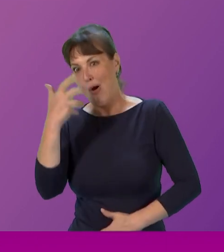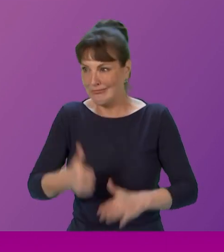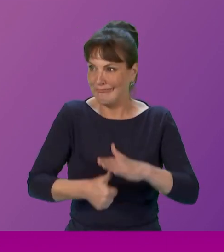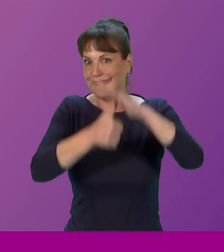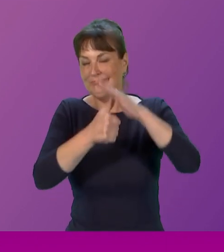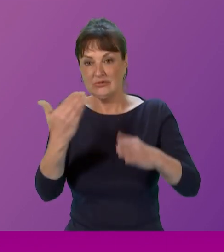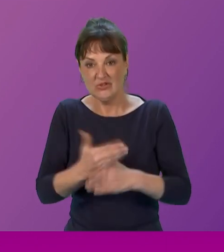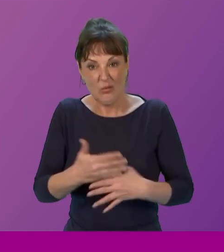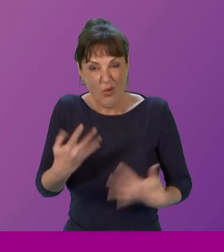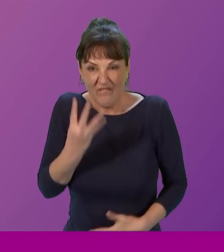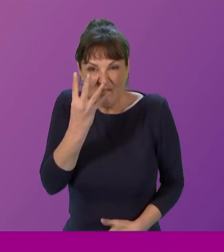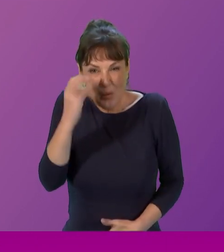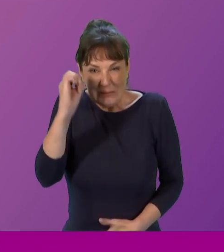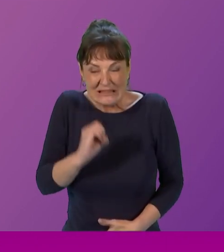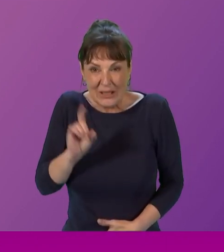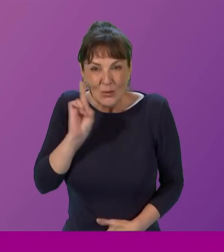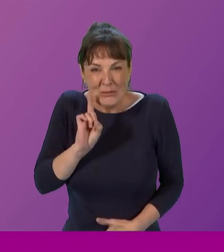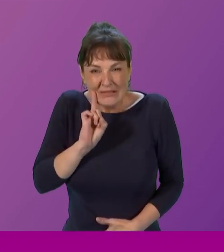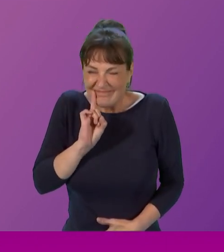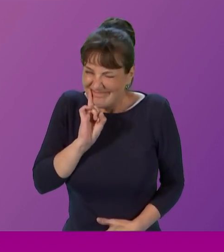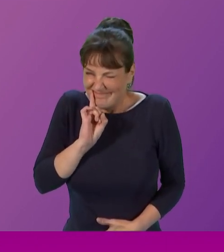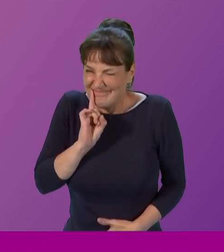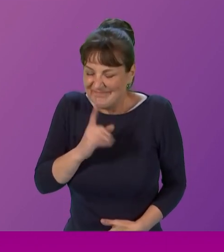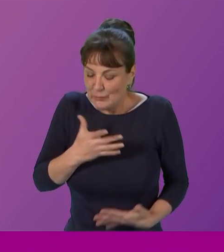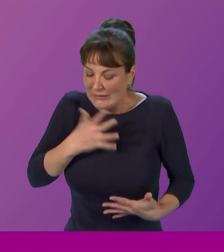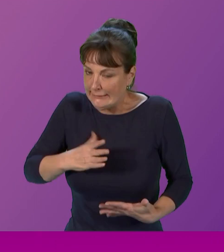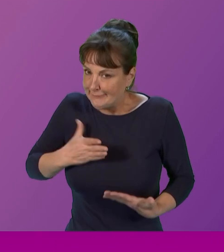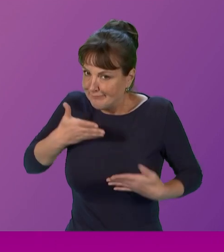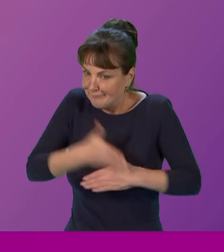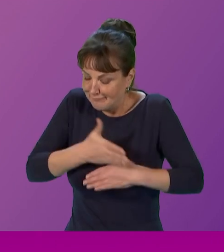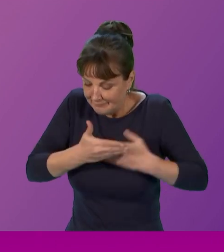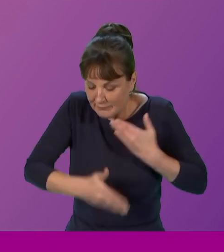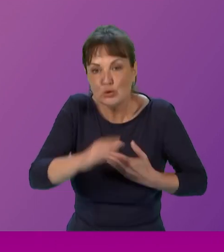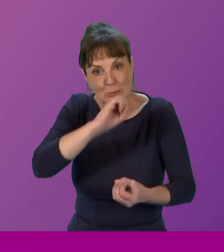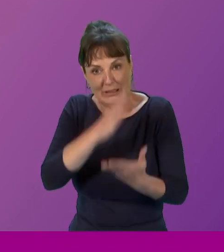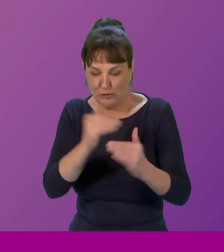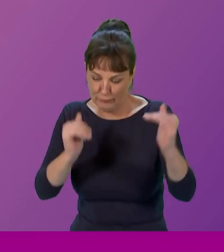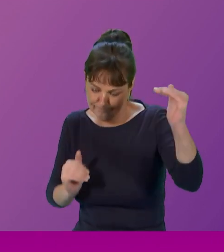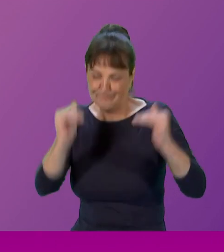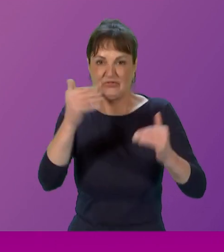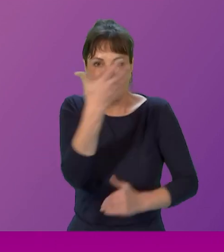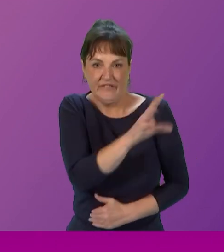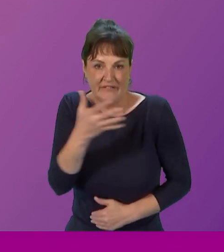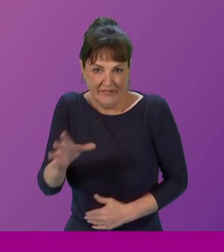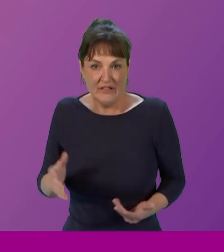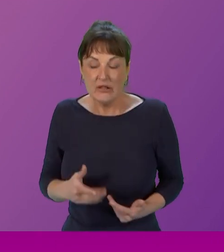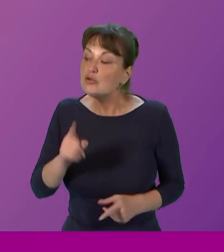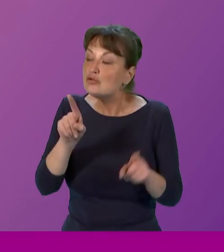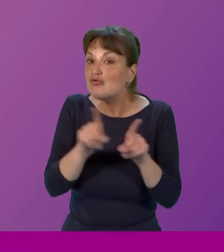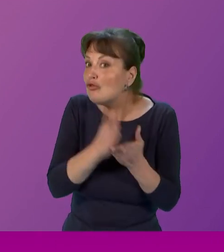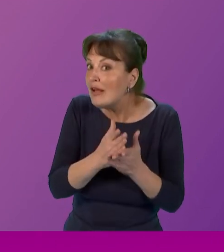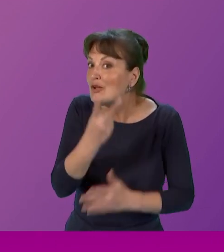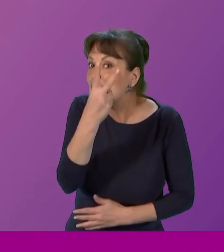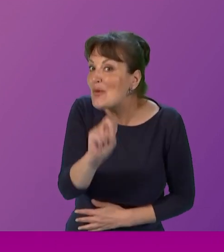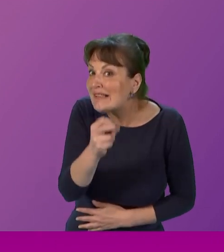got some way to go, um, in order to, to, to make vast improvements. So in 20 years time, I want to see that ceiling smashed. Um,